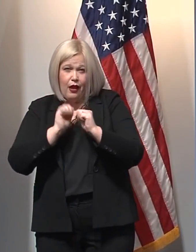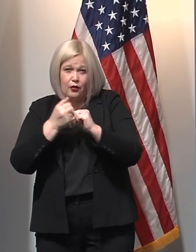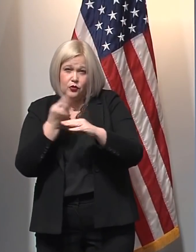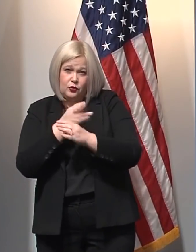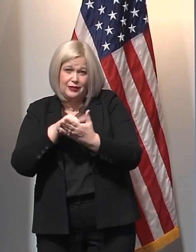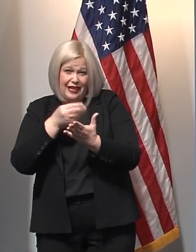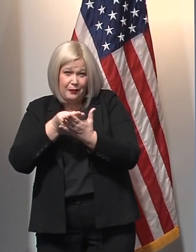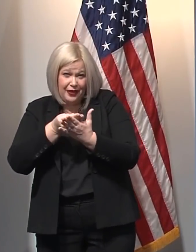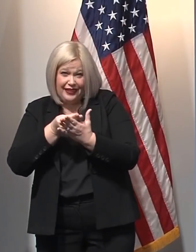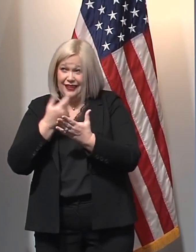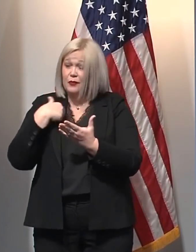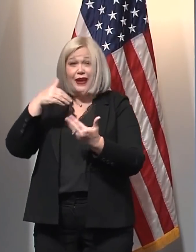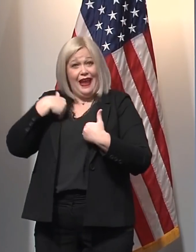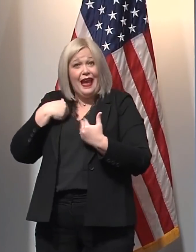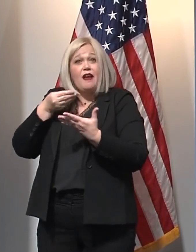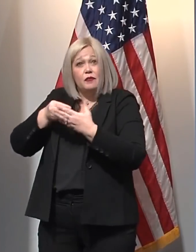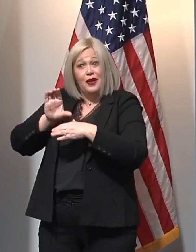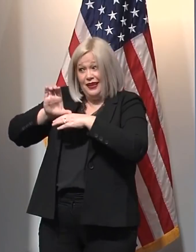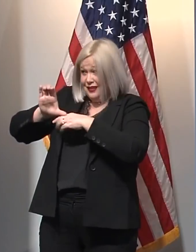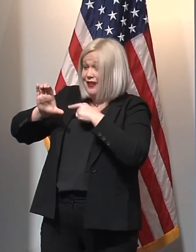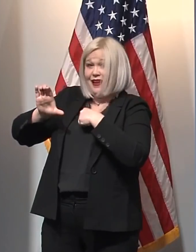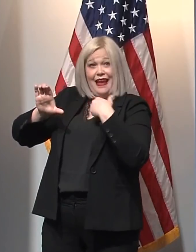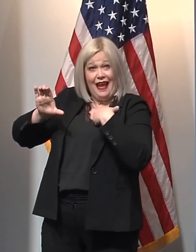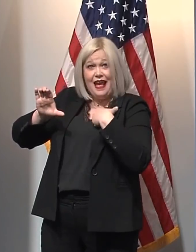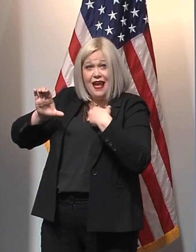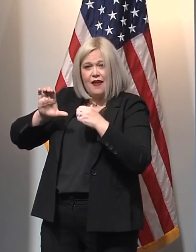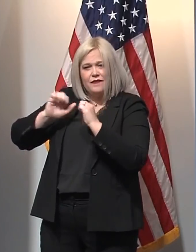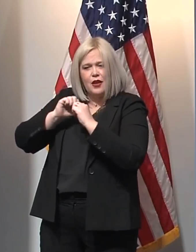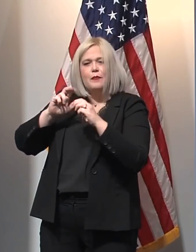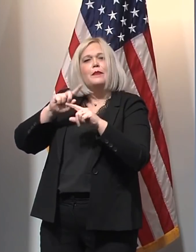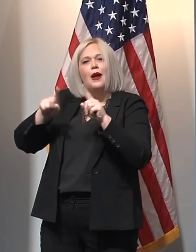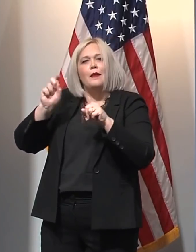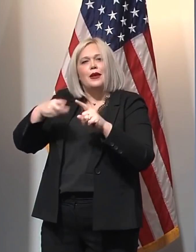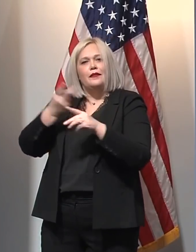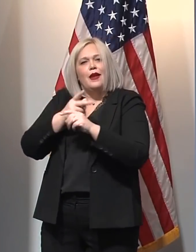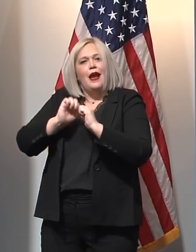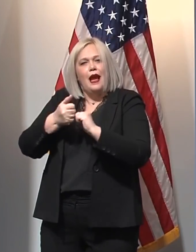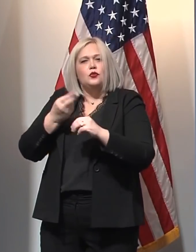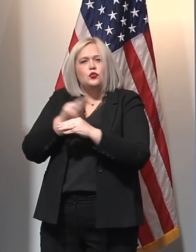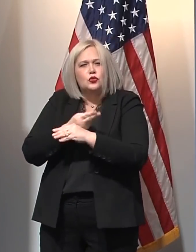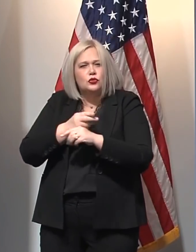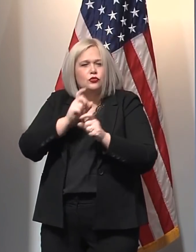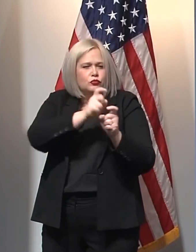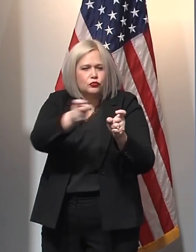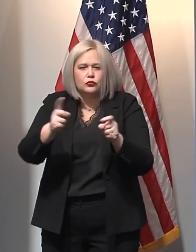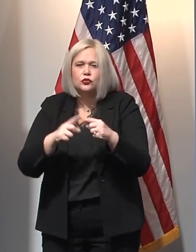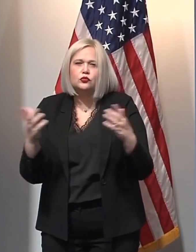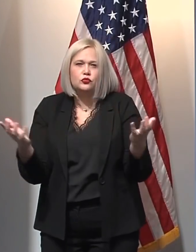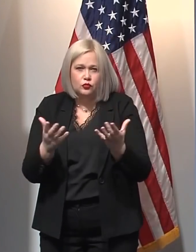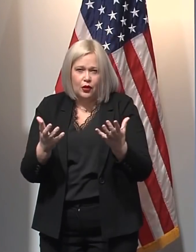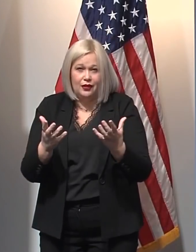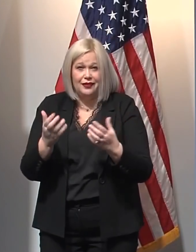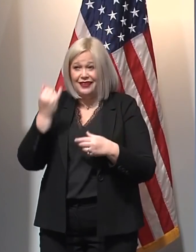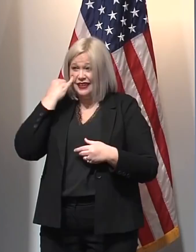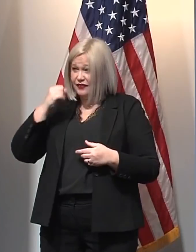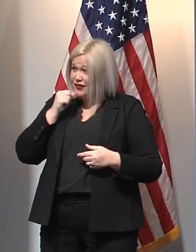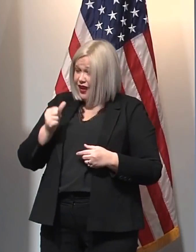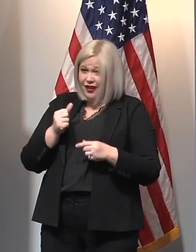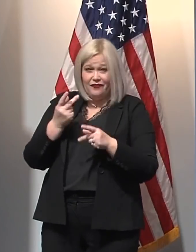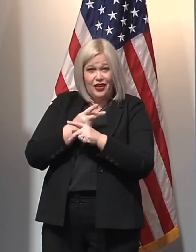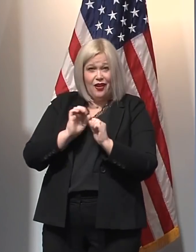that have been made available for our students. Every day that goes by is a missed opportunity in the lives of our kids.